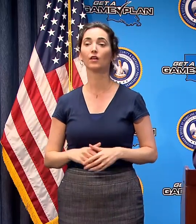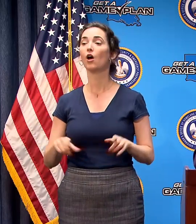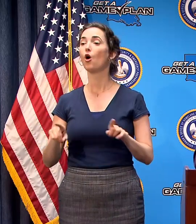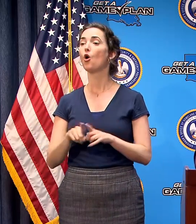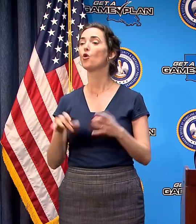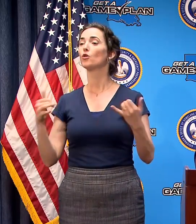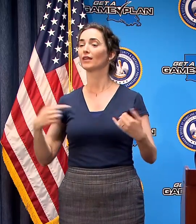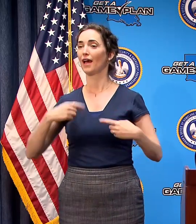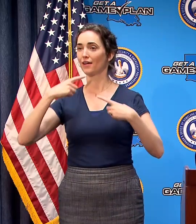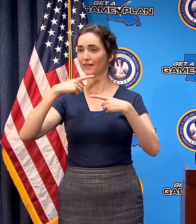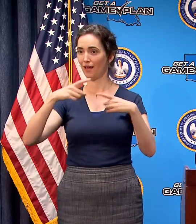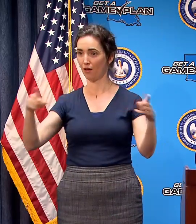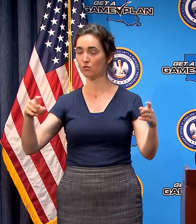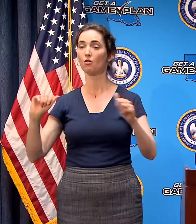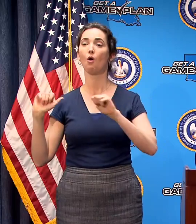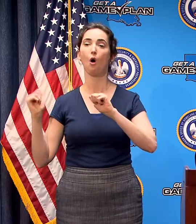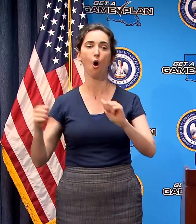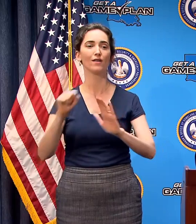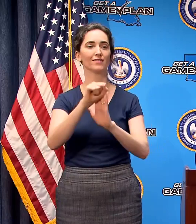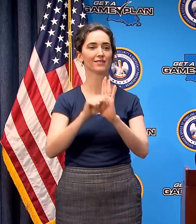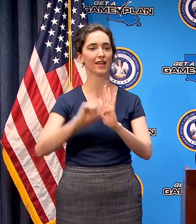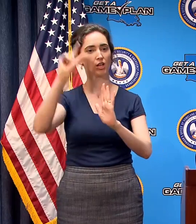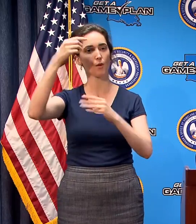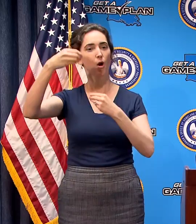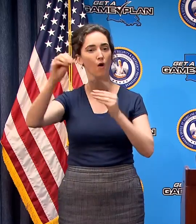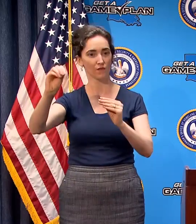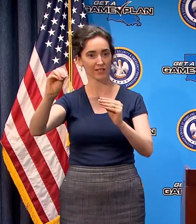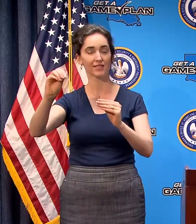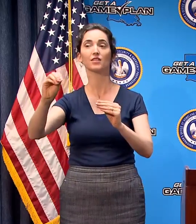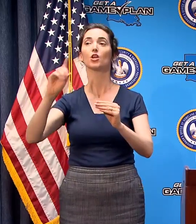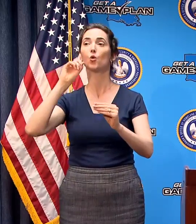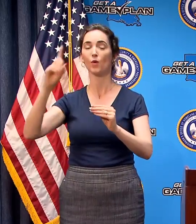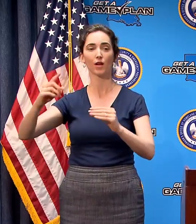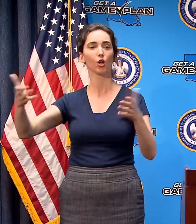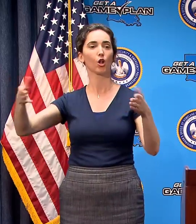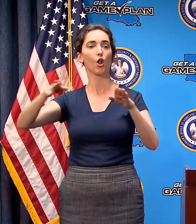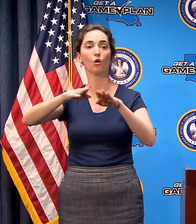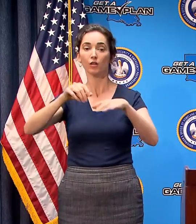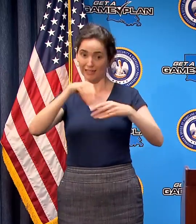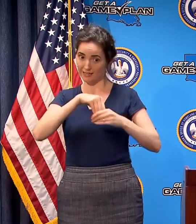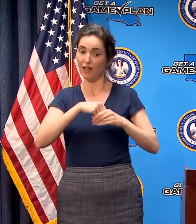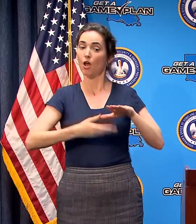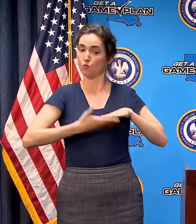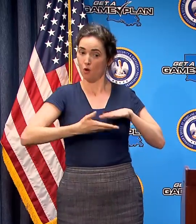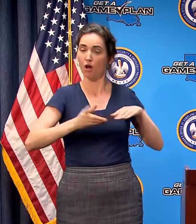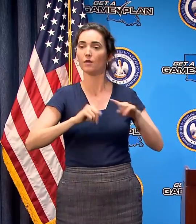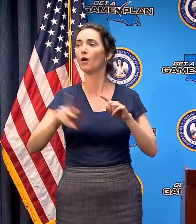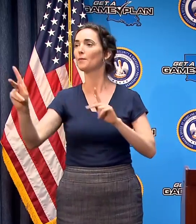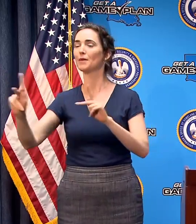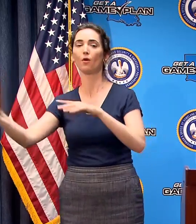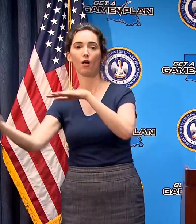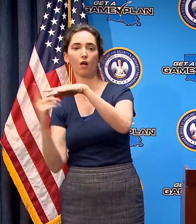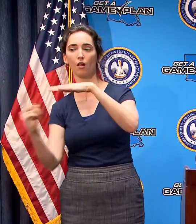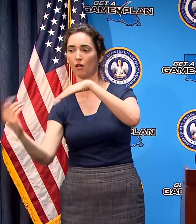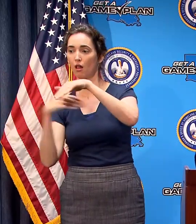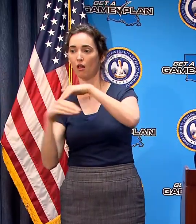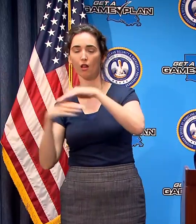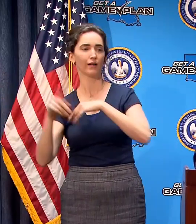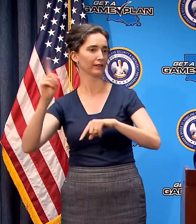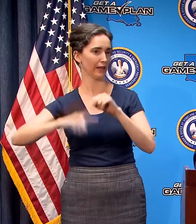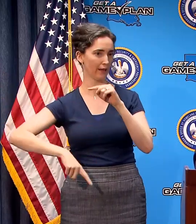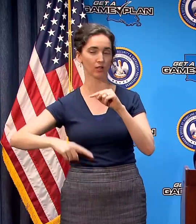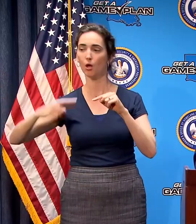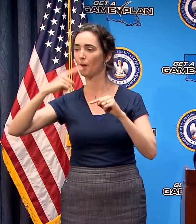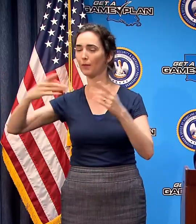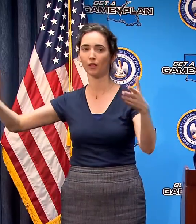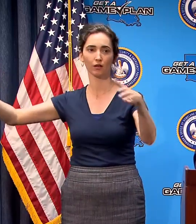announcing that all state government offices statewide will be closed to the public however the essential work of government will continue state